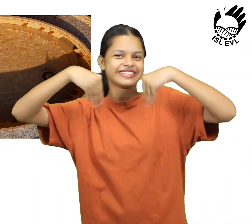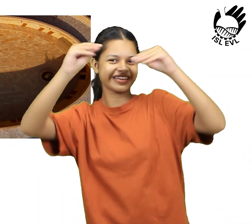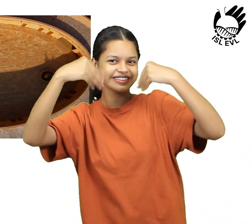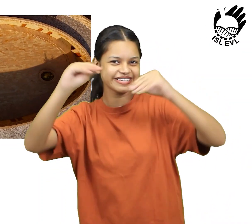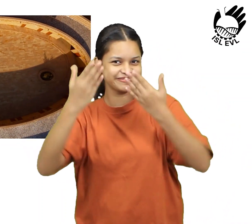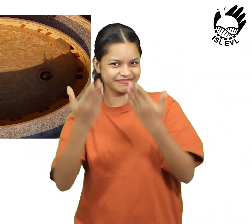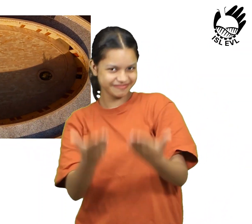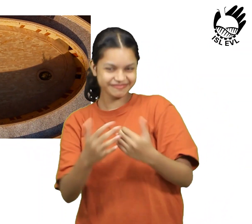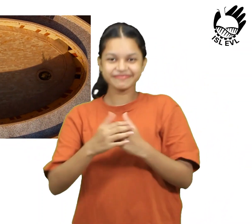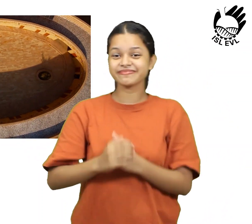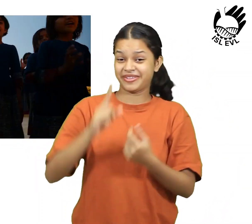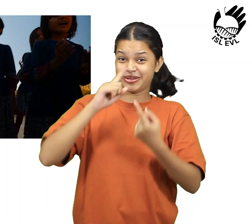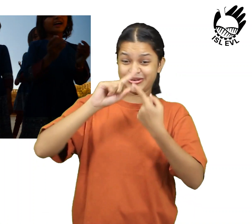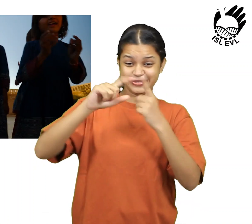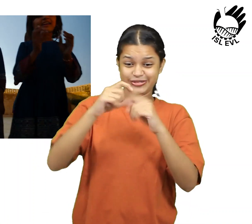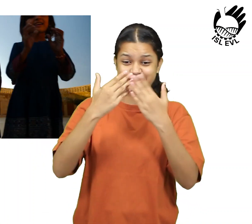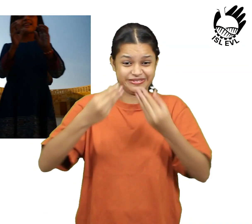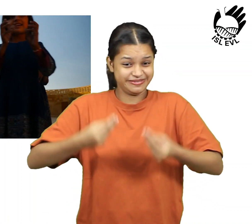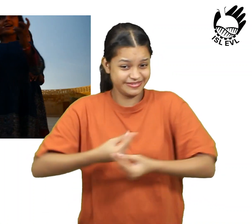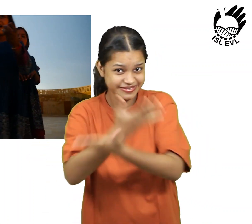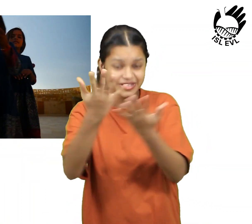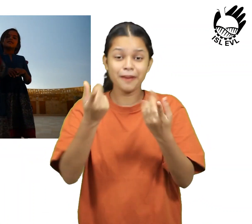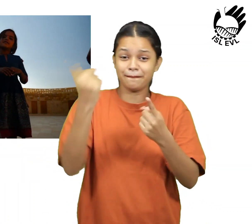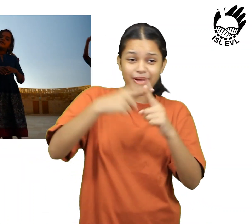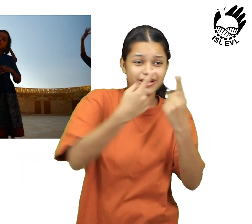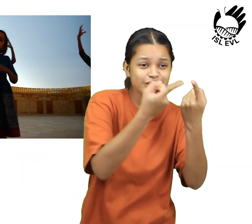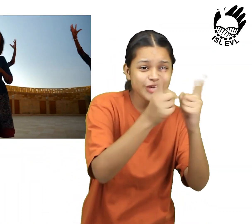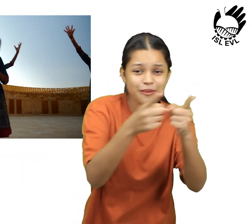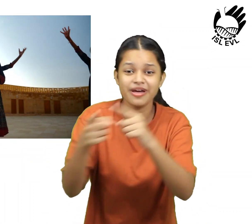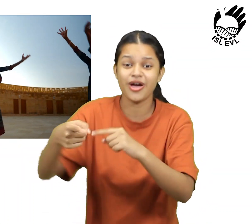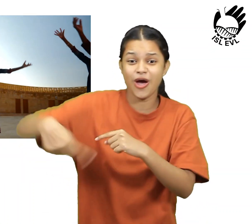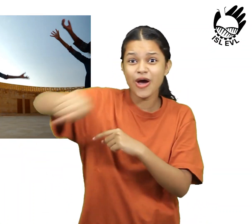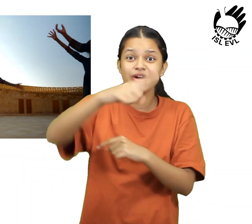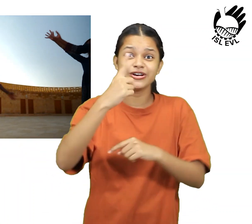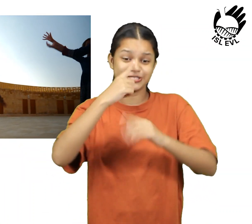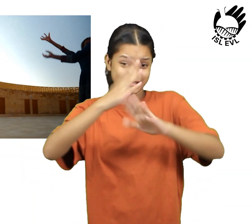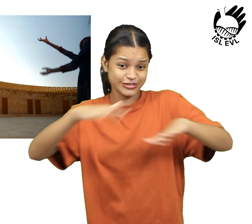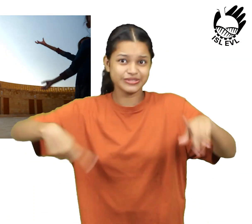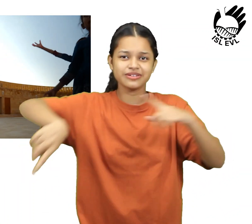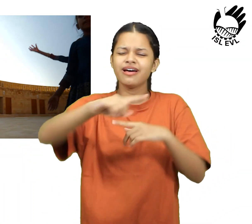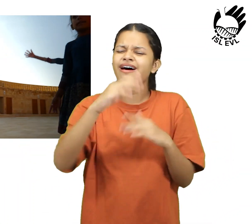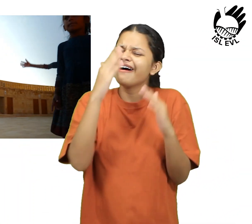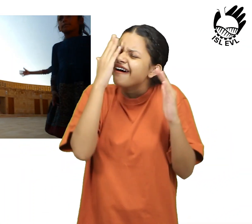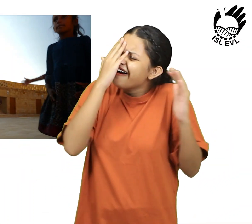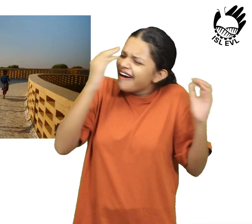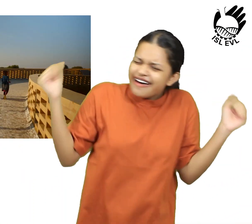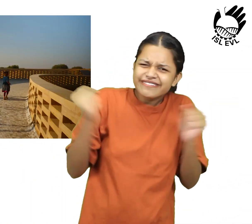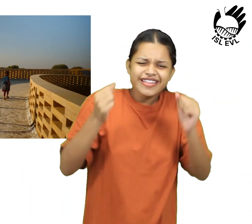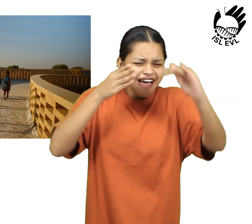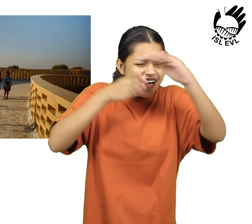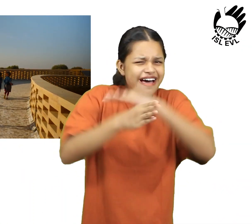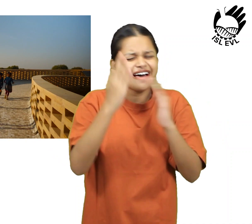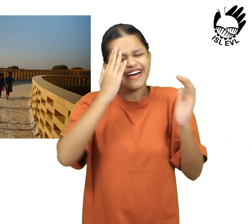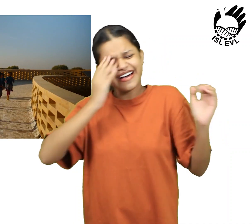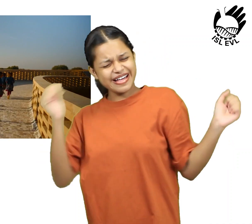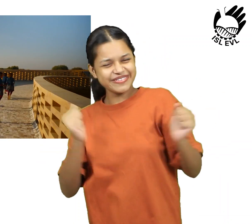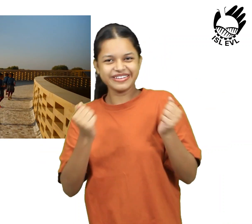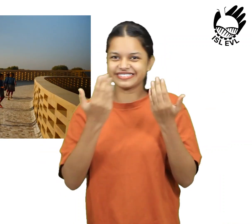The Rajkumari Ratnavati Girls School is a shining example of how sustainable design can be used to create a beautiful